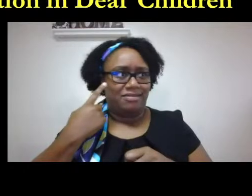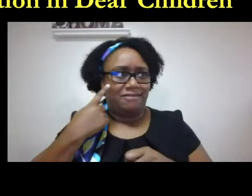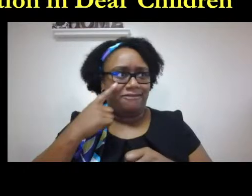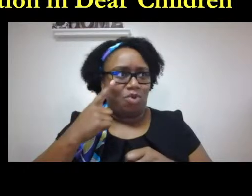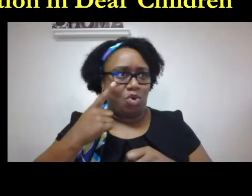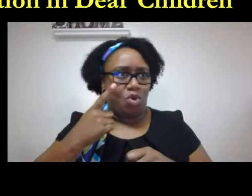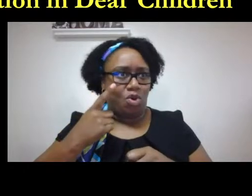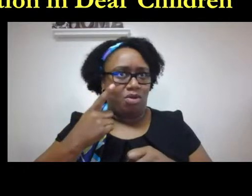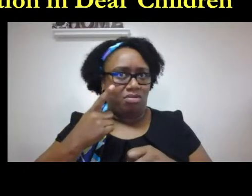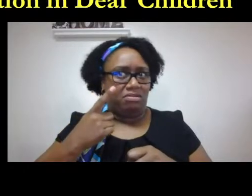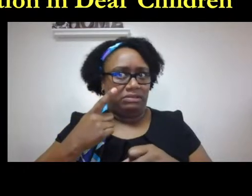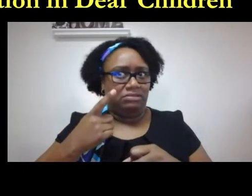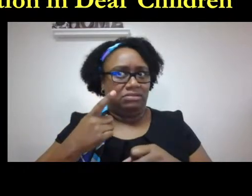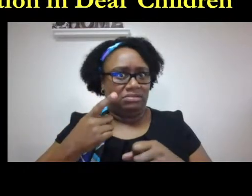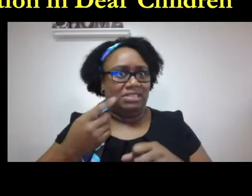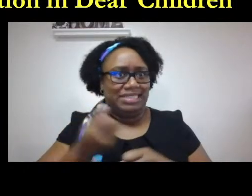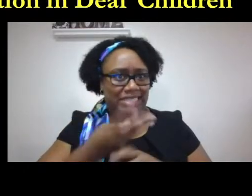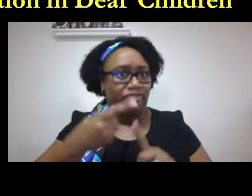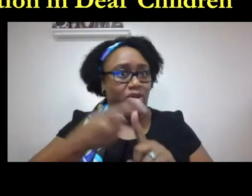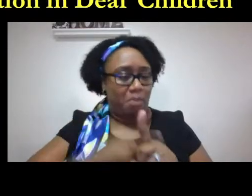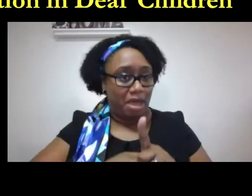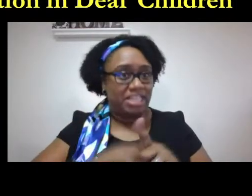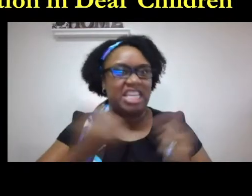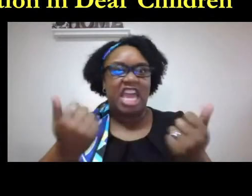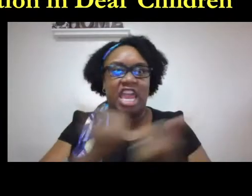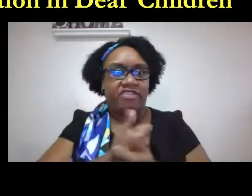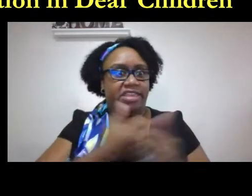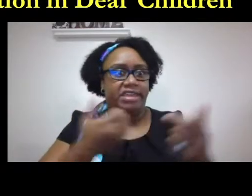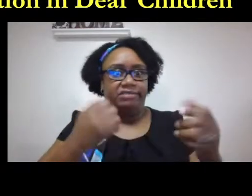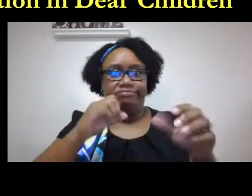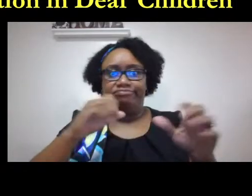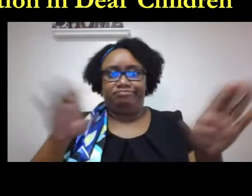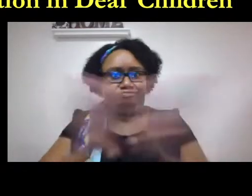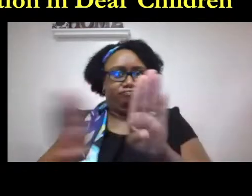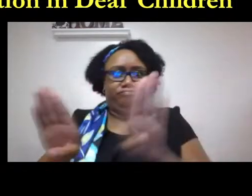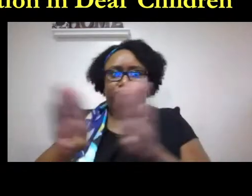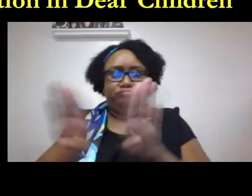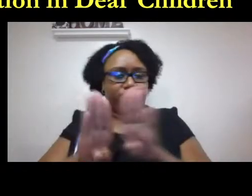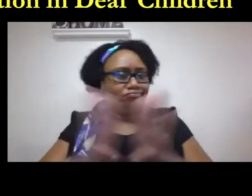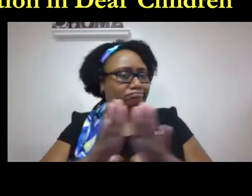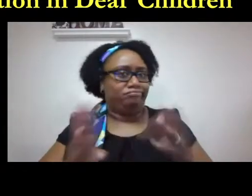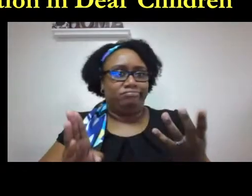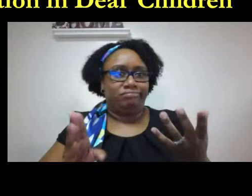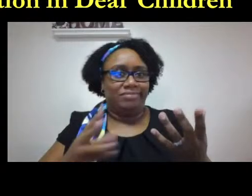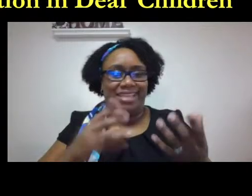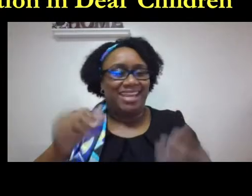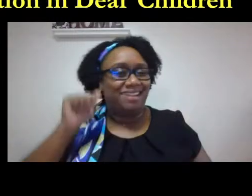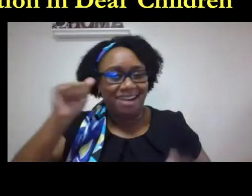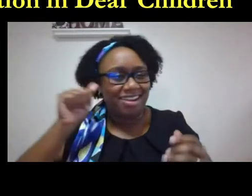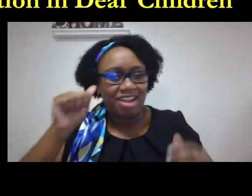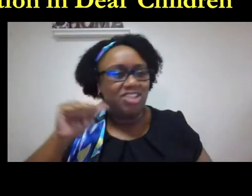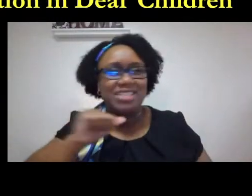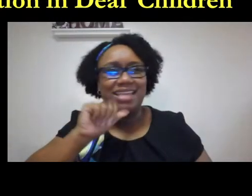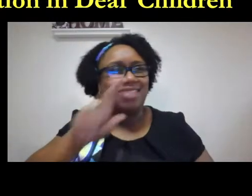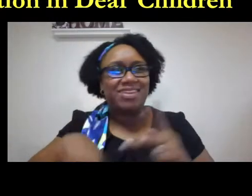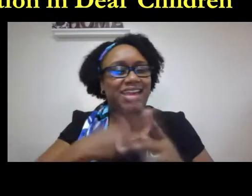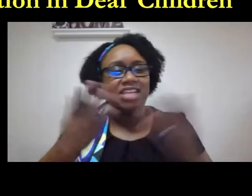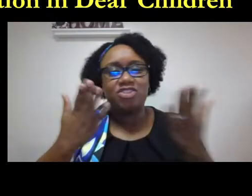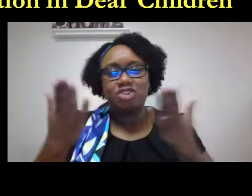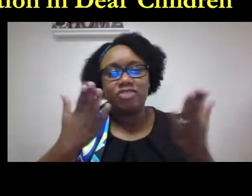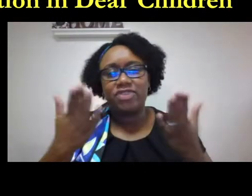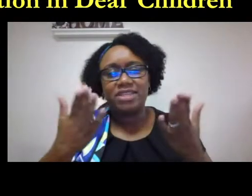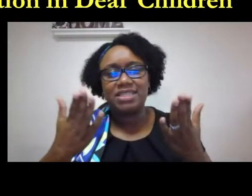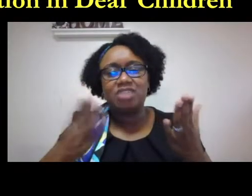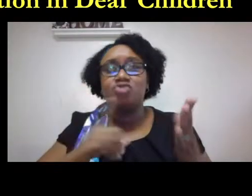during the pandemic it was really tough for several months everything was